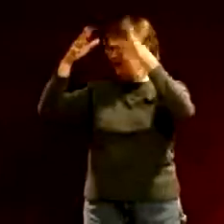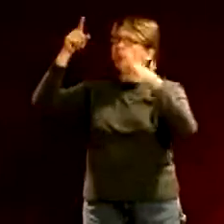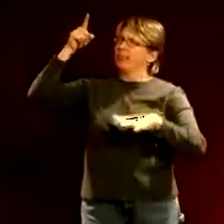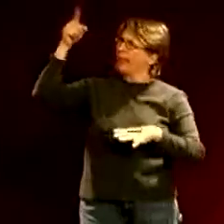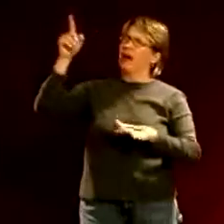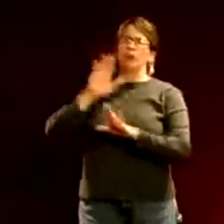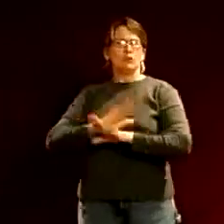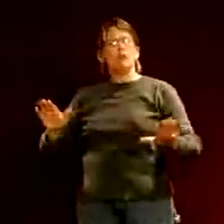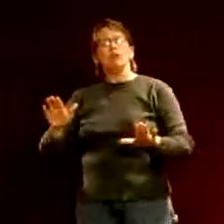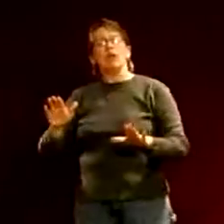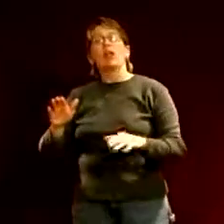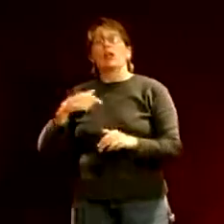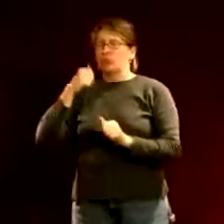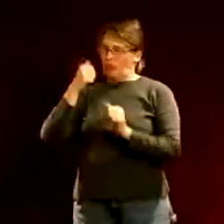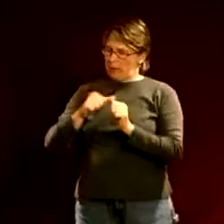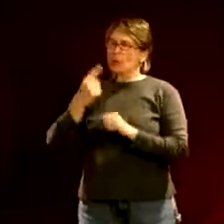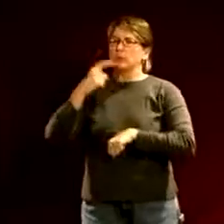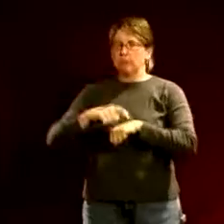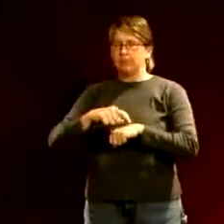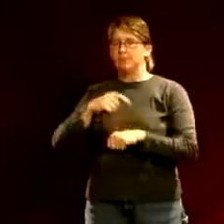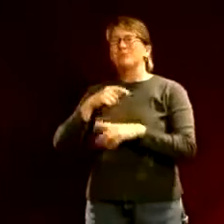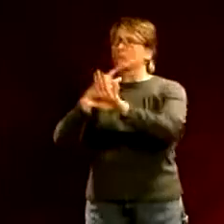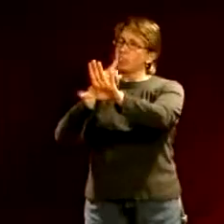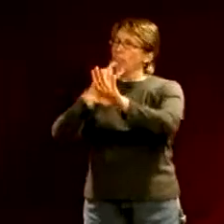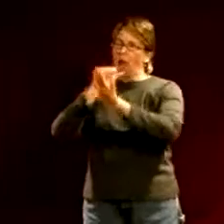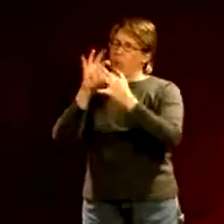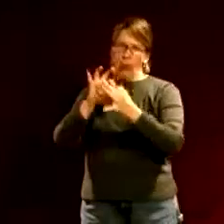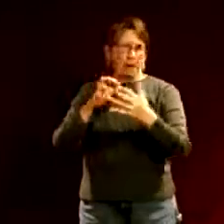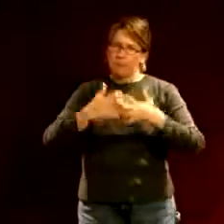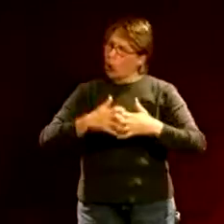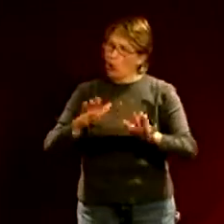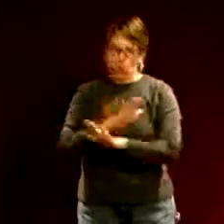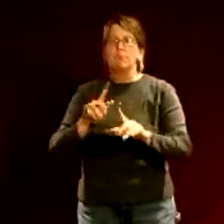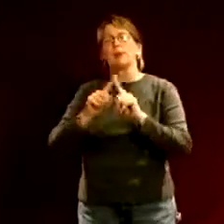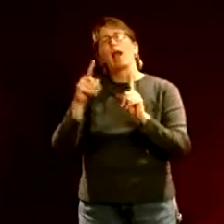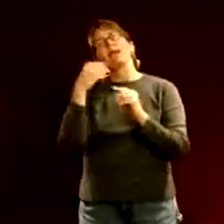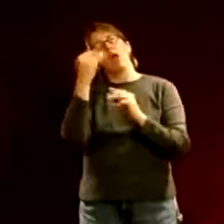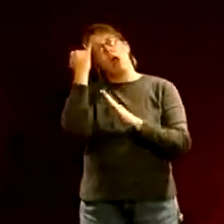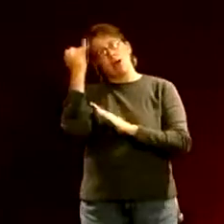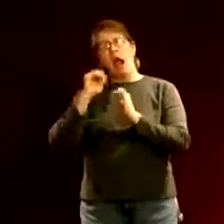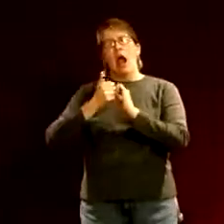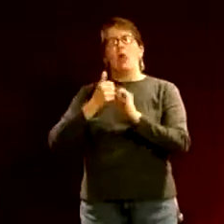long ago where they voted that in the Boundary Waters themselves they were not going to permit motorized vehicles of any kind so that's great